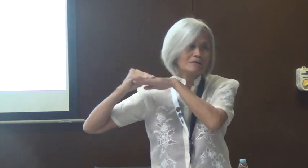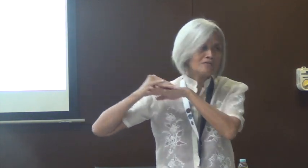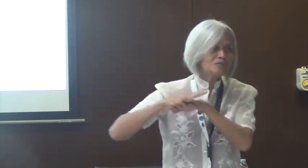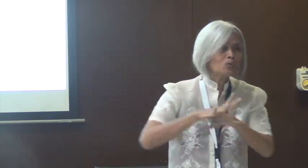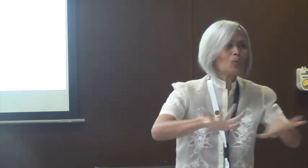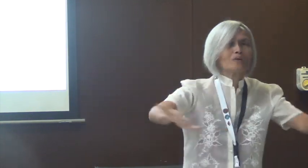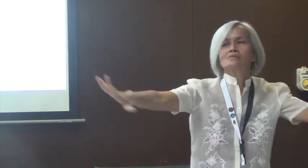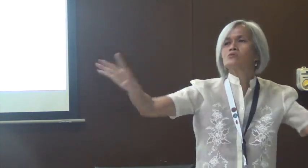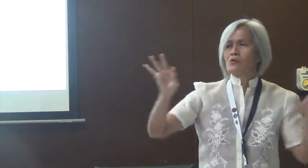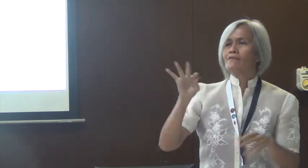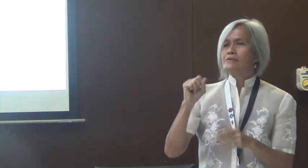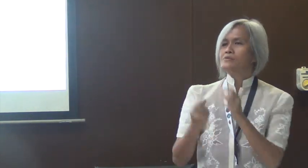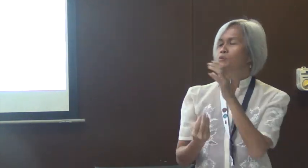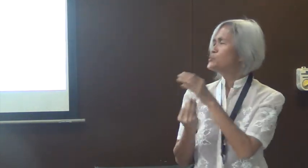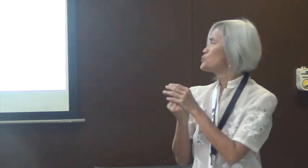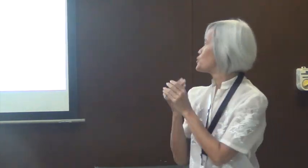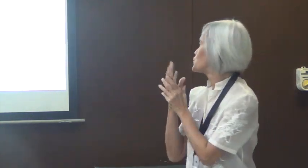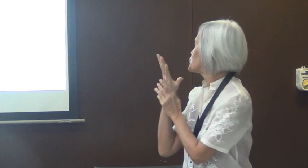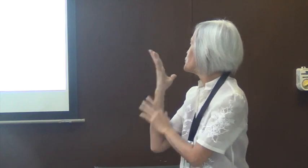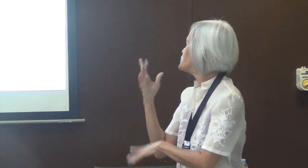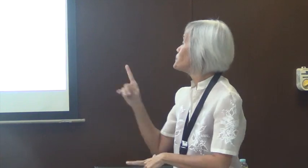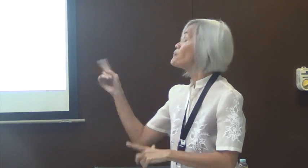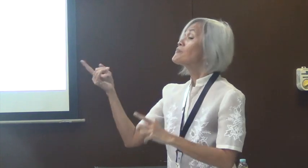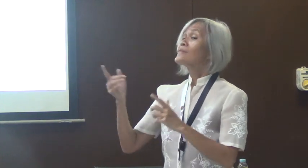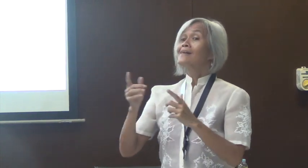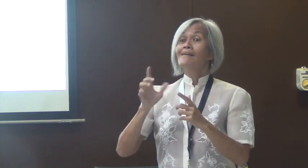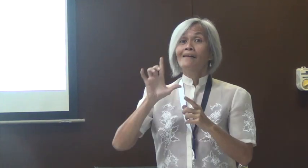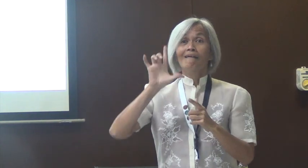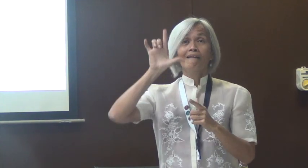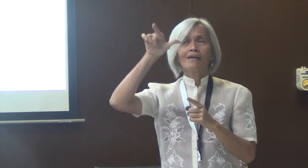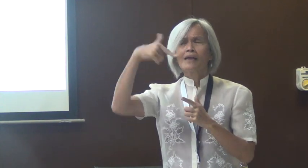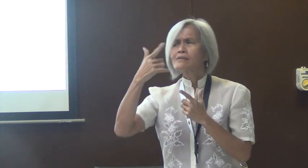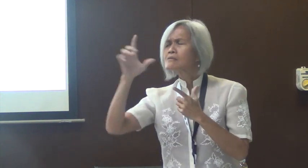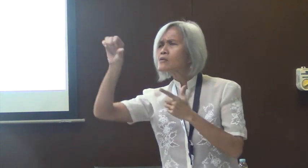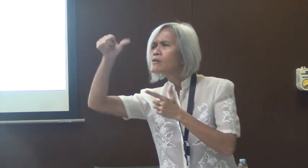ASL, you will see the influence of ASL in the language.